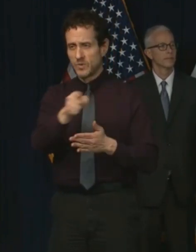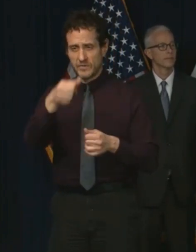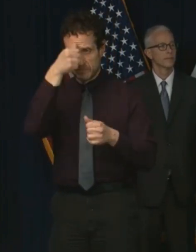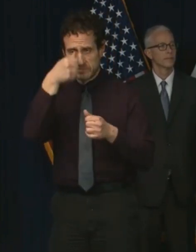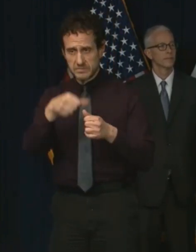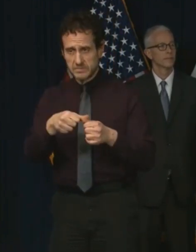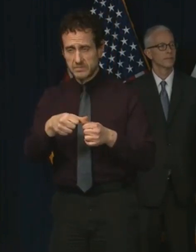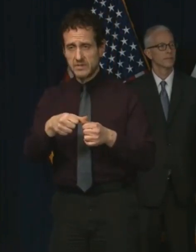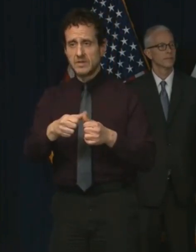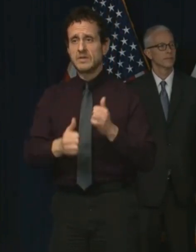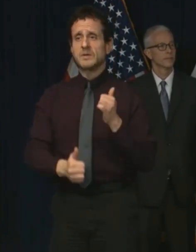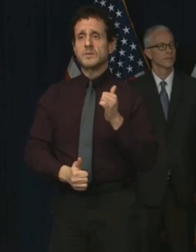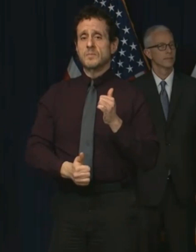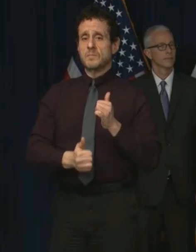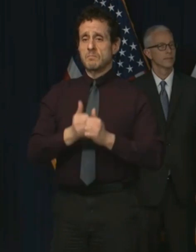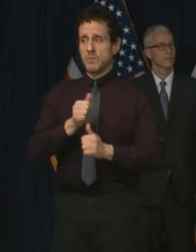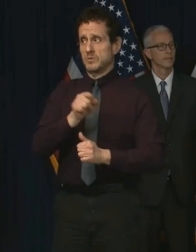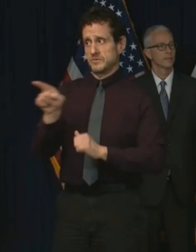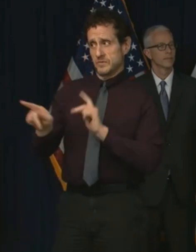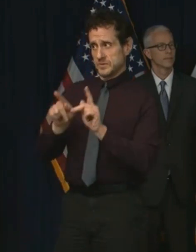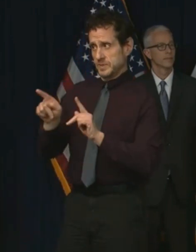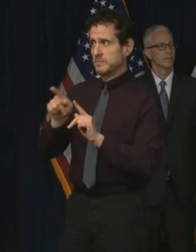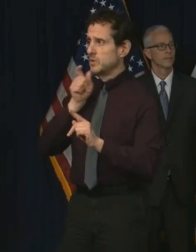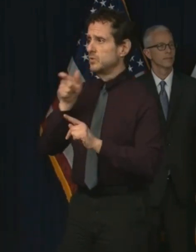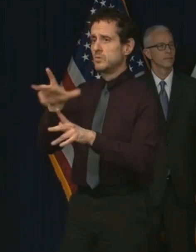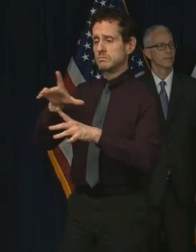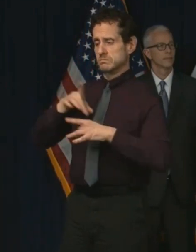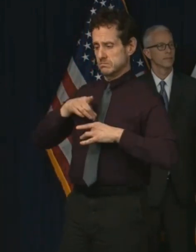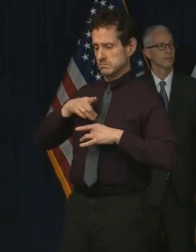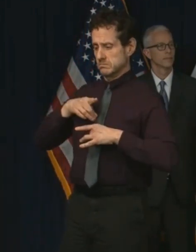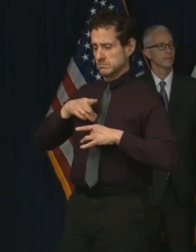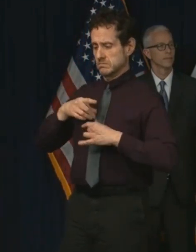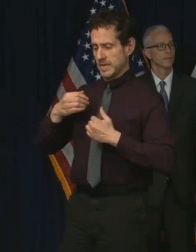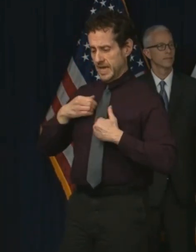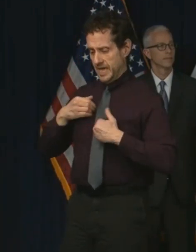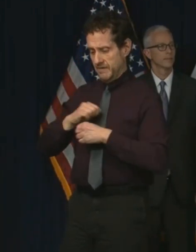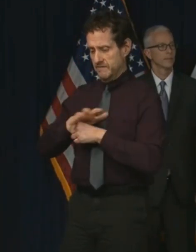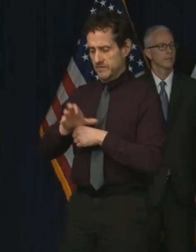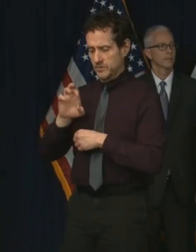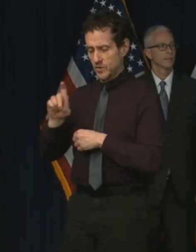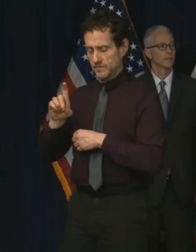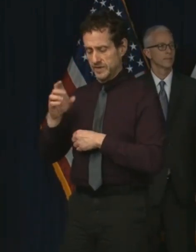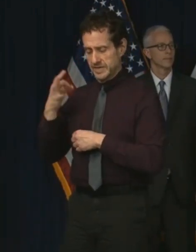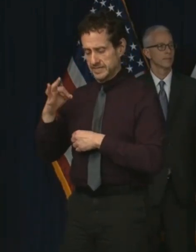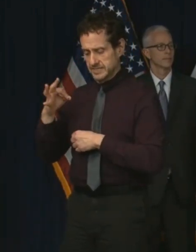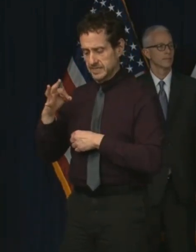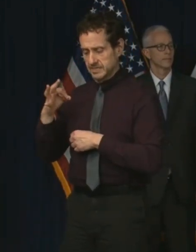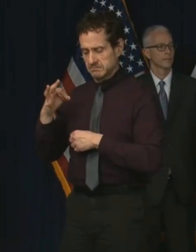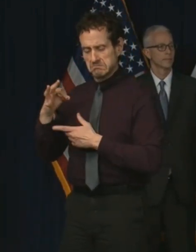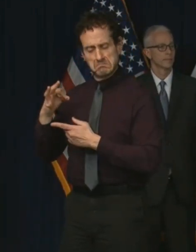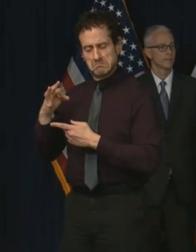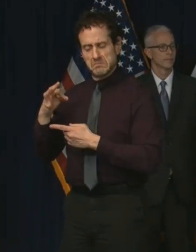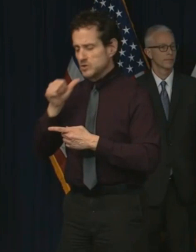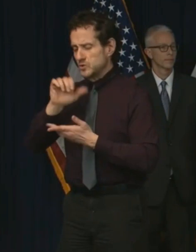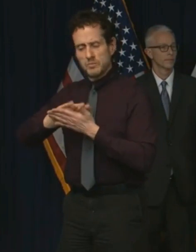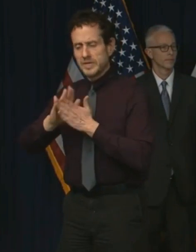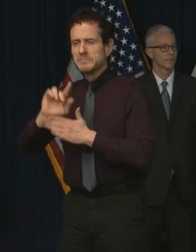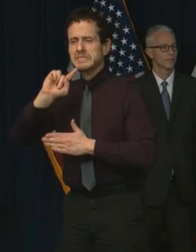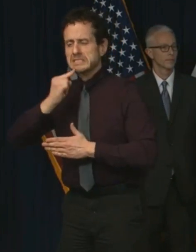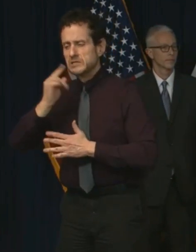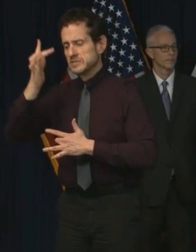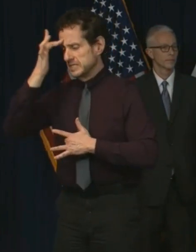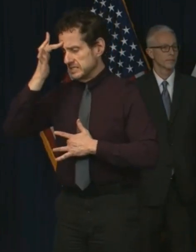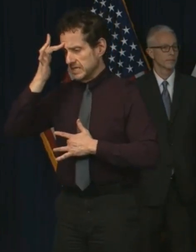the majority of those that get infected do not suffer severe illness, do not require